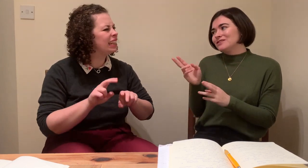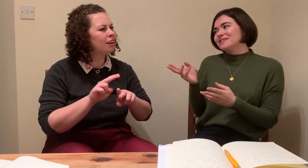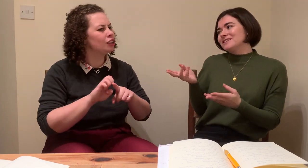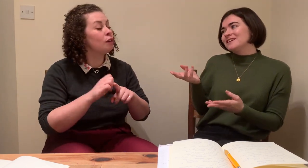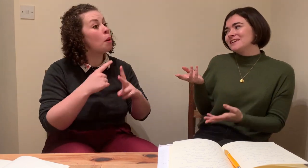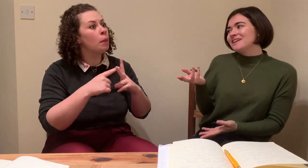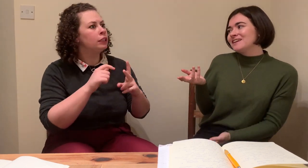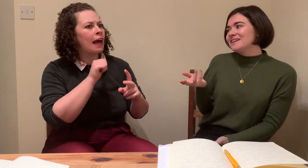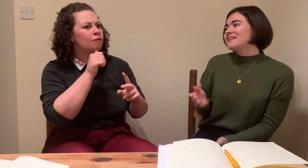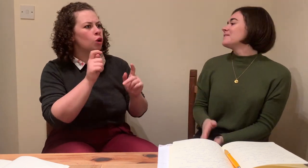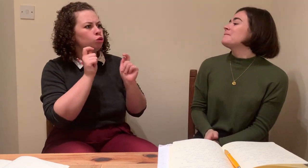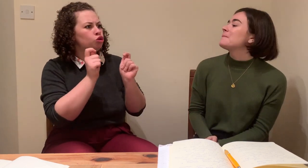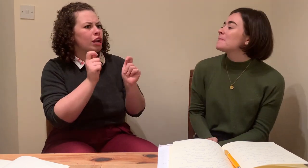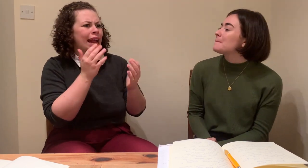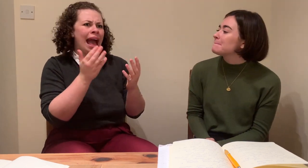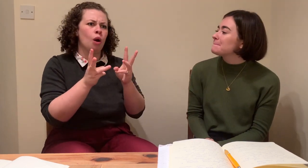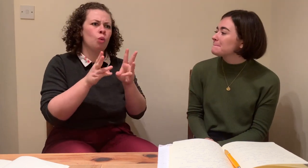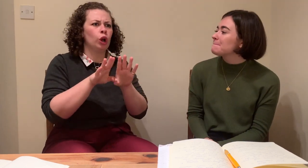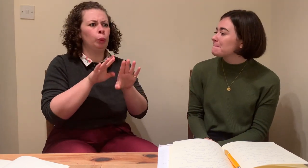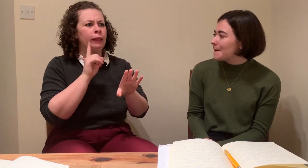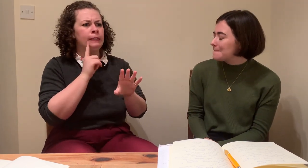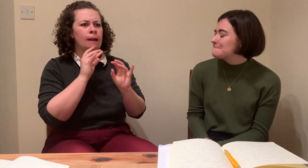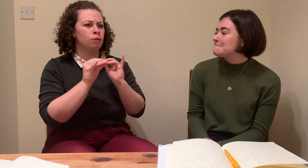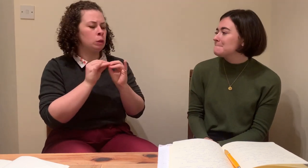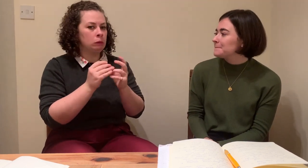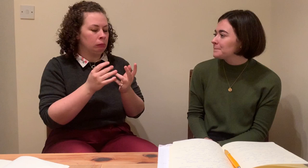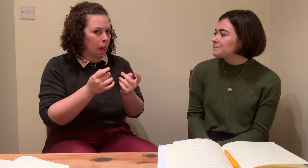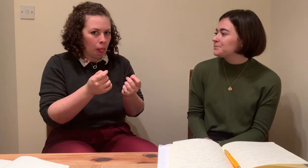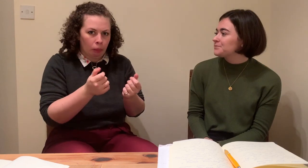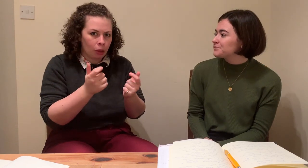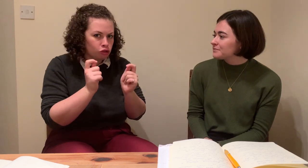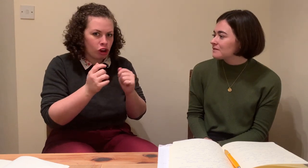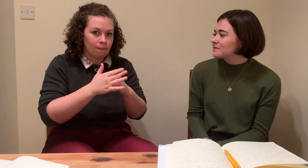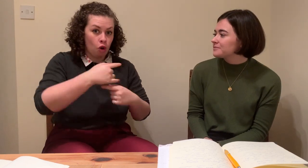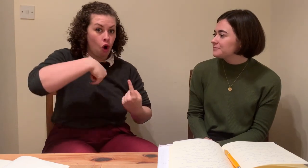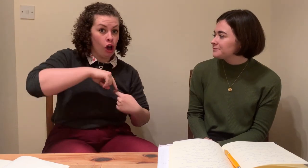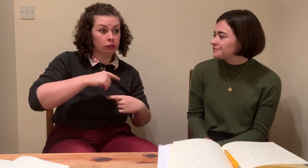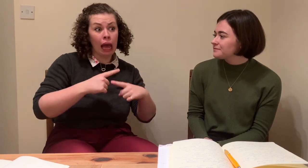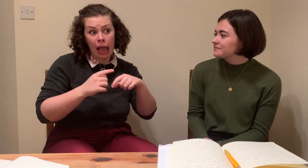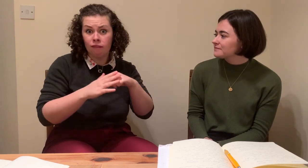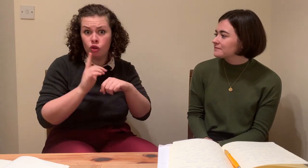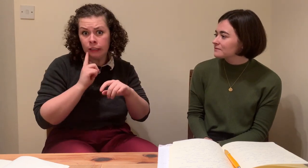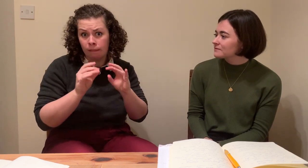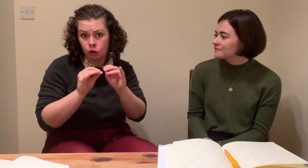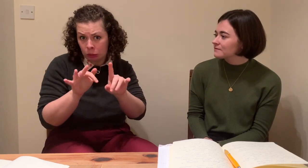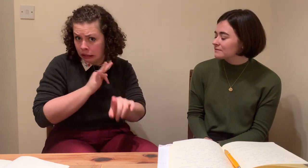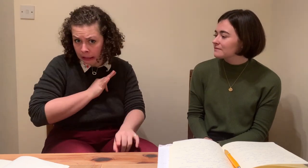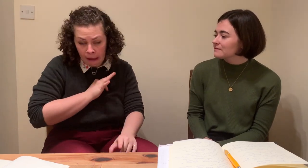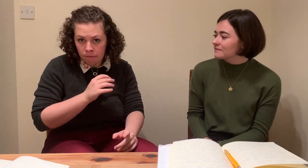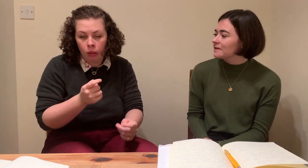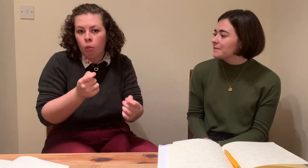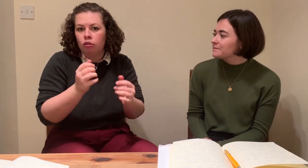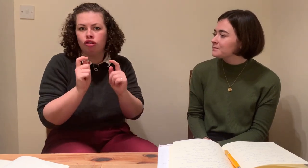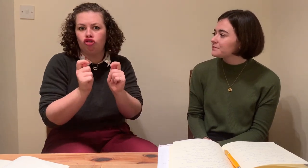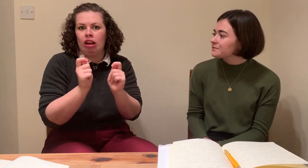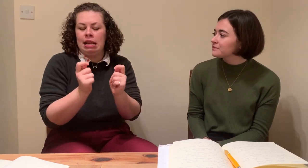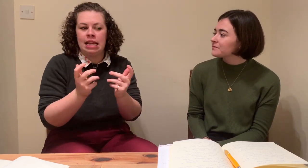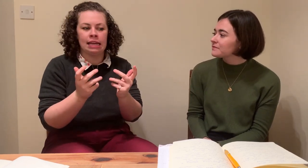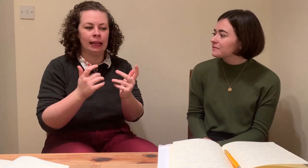converse on how to work as a team. But it's rare we work with deaf interpreters to begin with. But if it ever